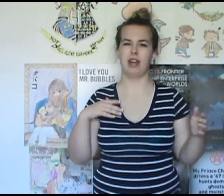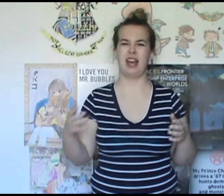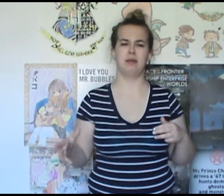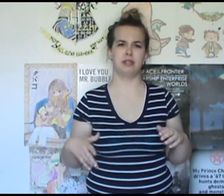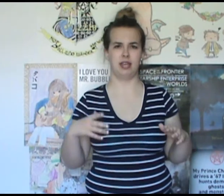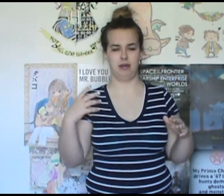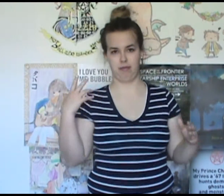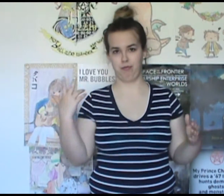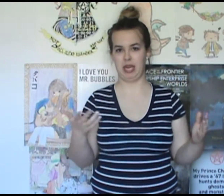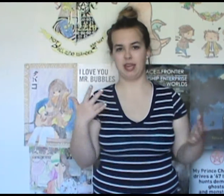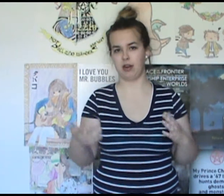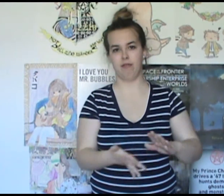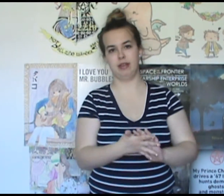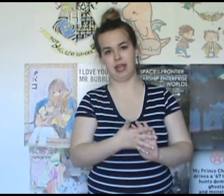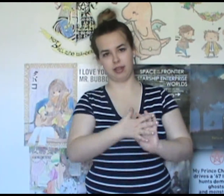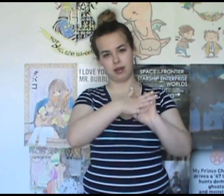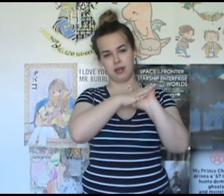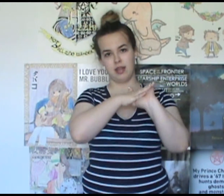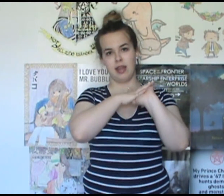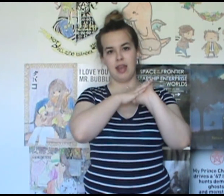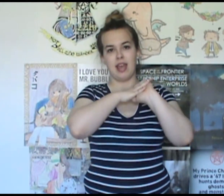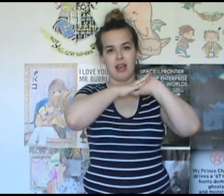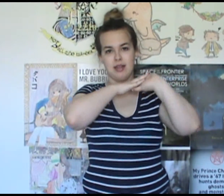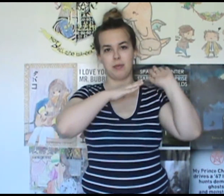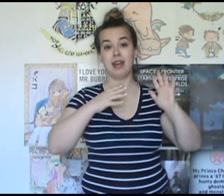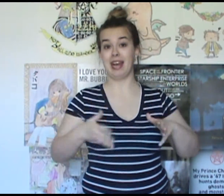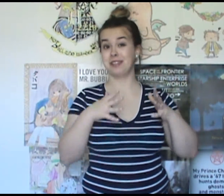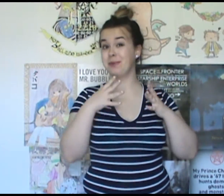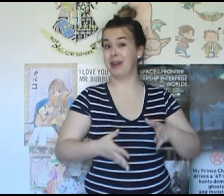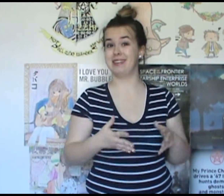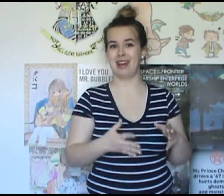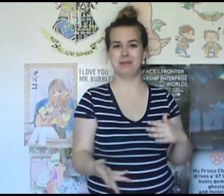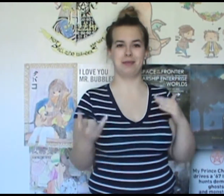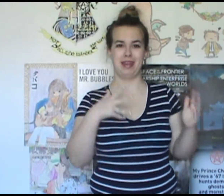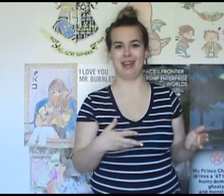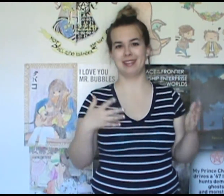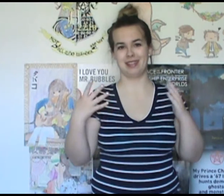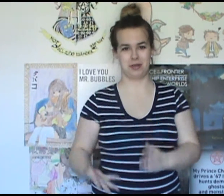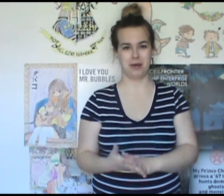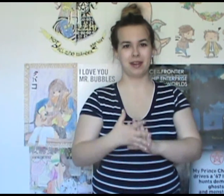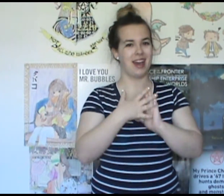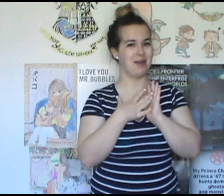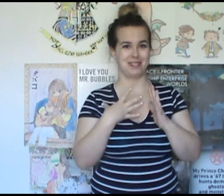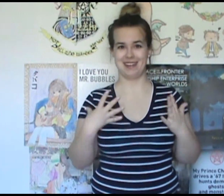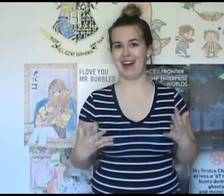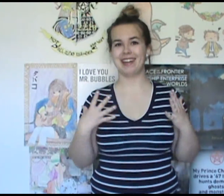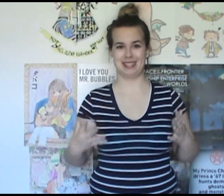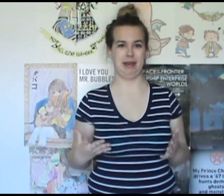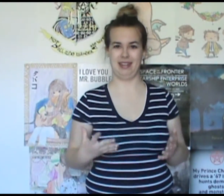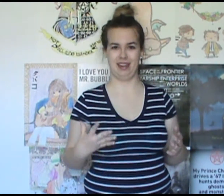times and making it all fit together. together. And what actually went down between Angus and Gordon I was not expecting at